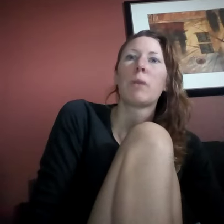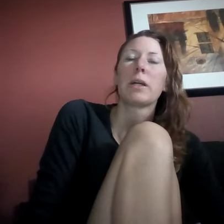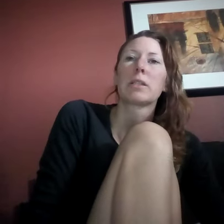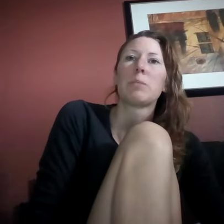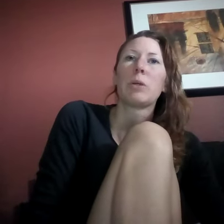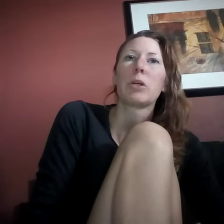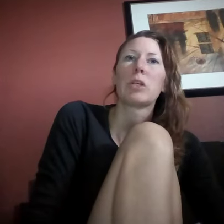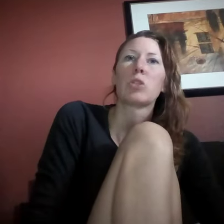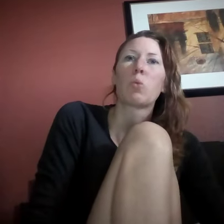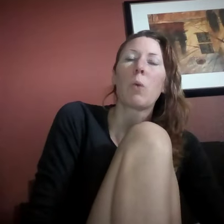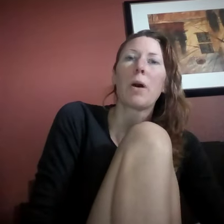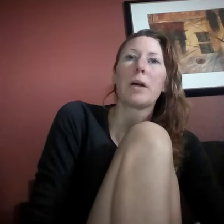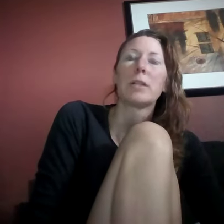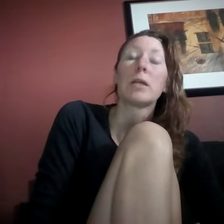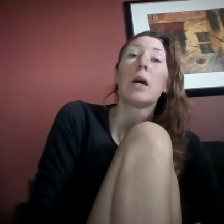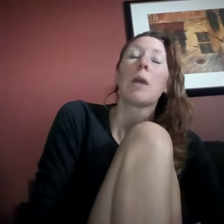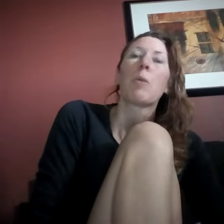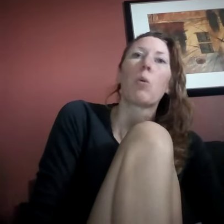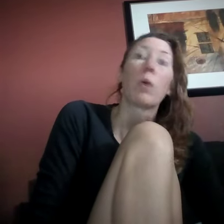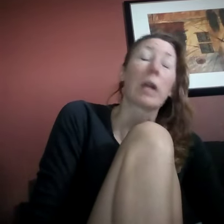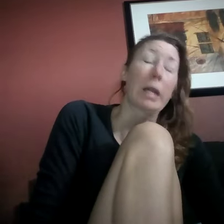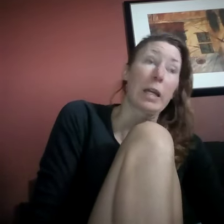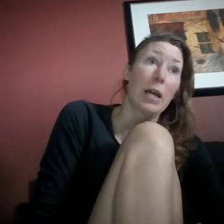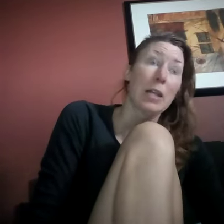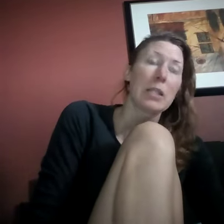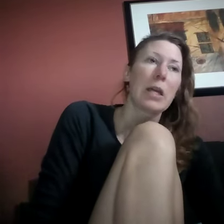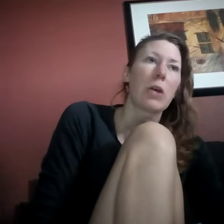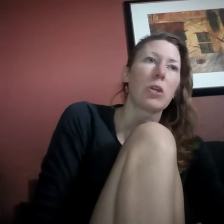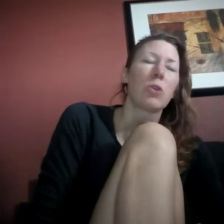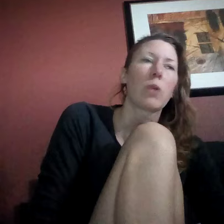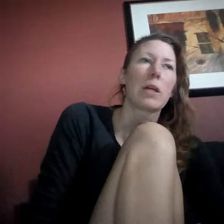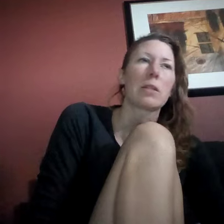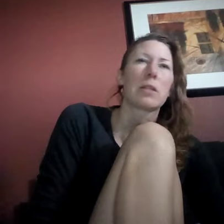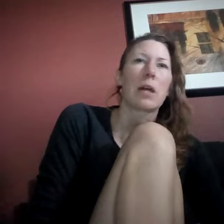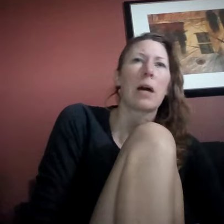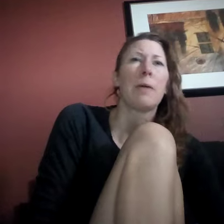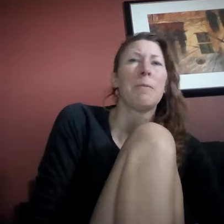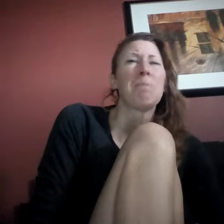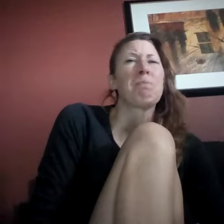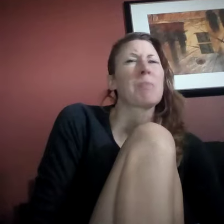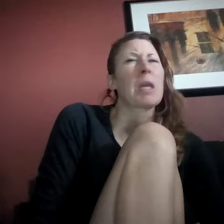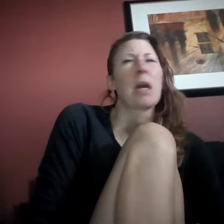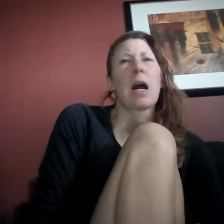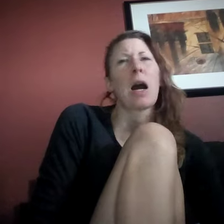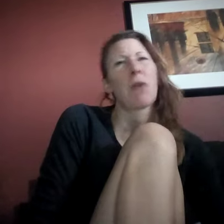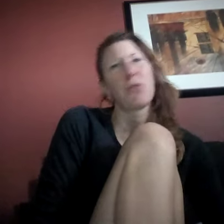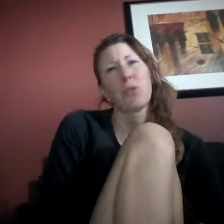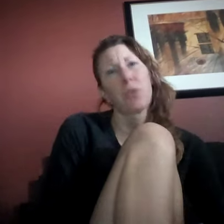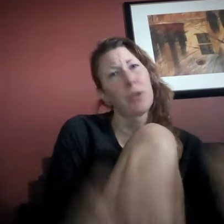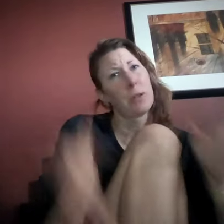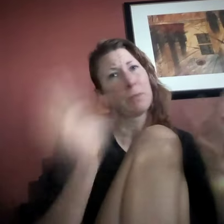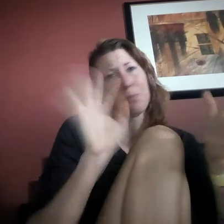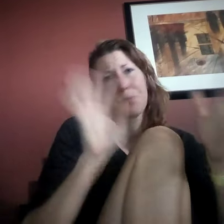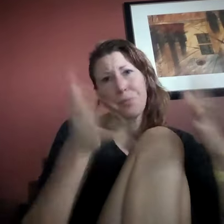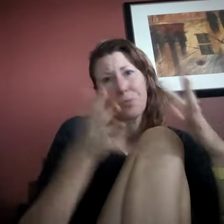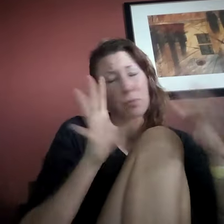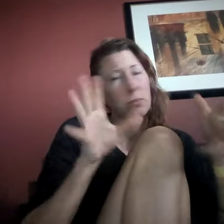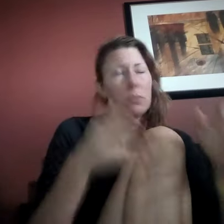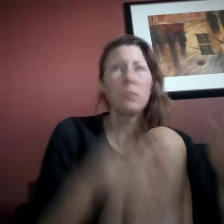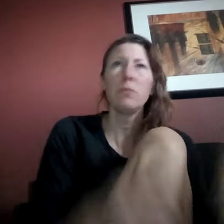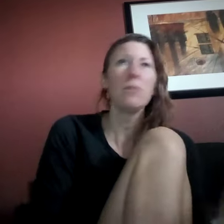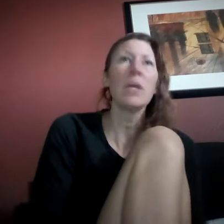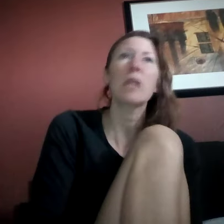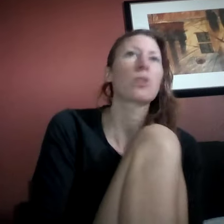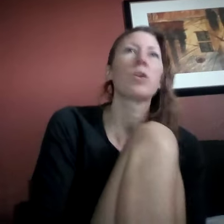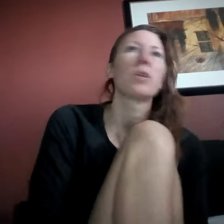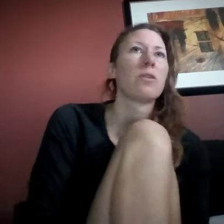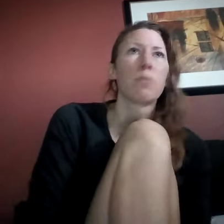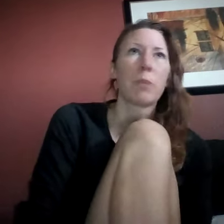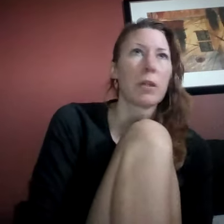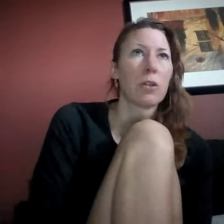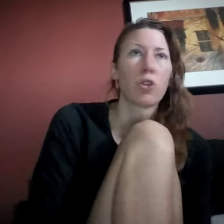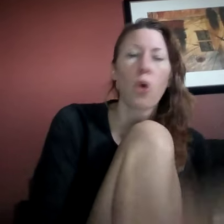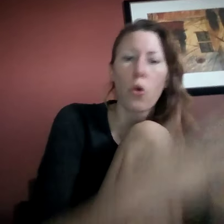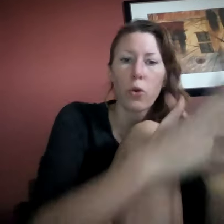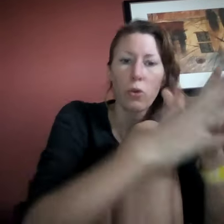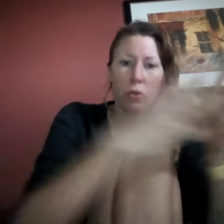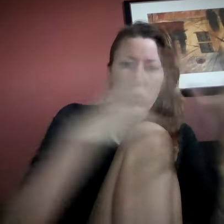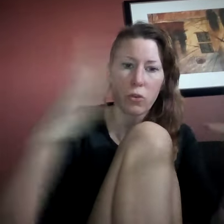my experience was. But what I can tell you is that after the, it couldn't have been total, the